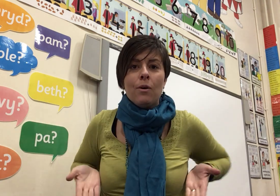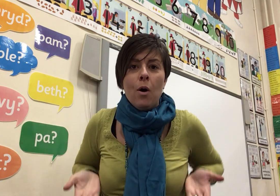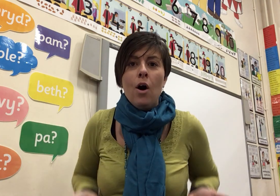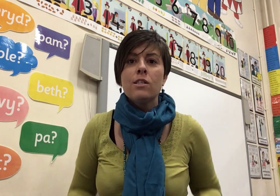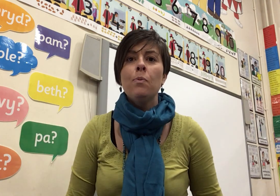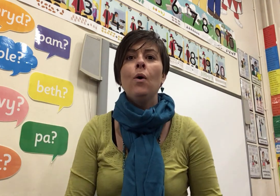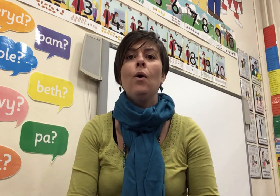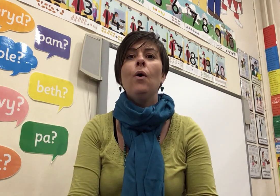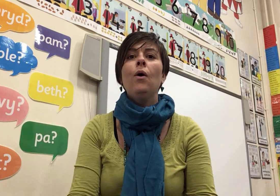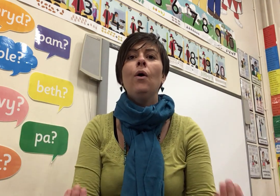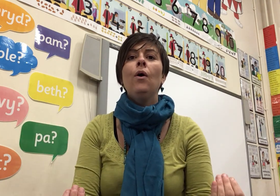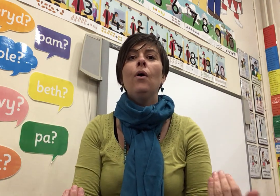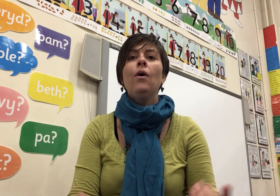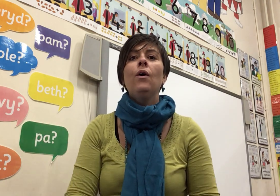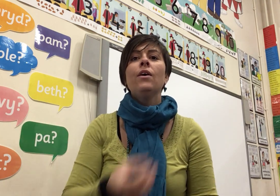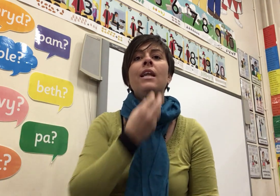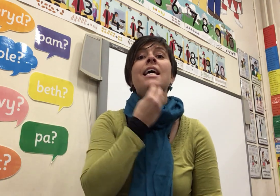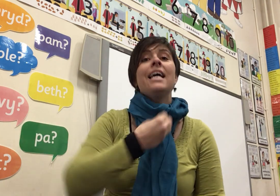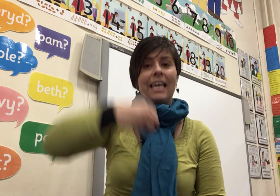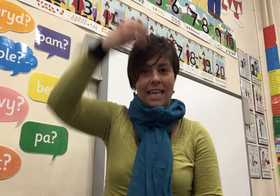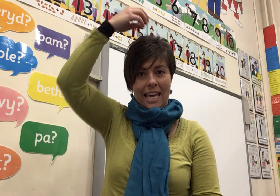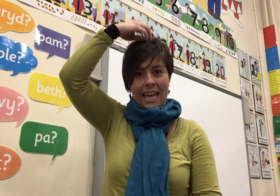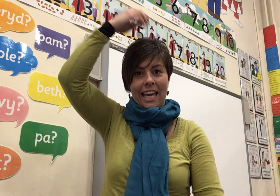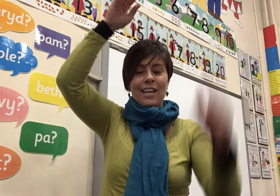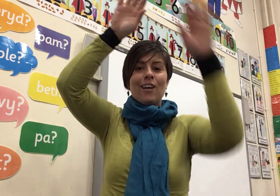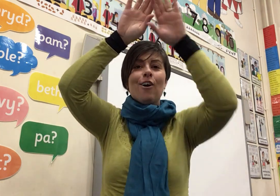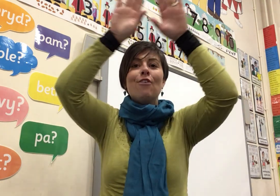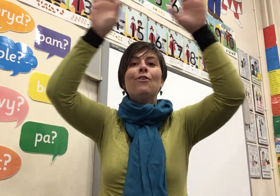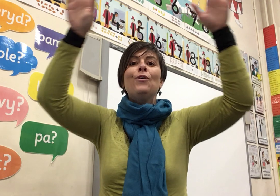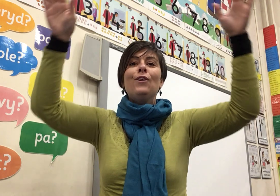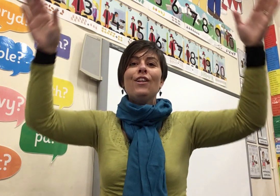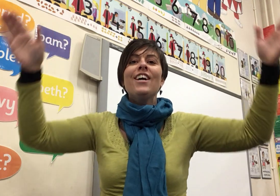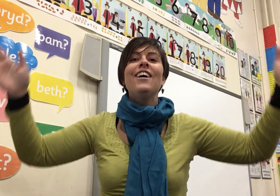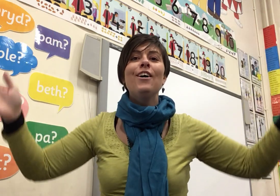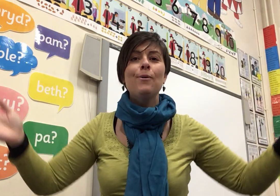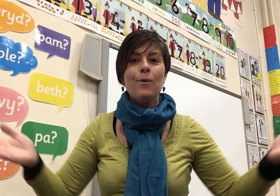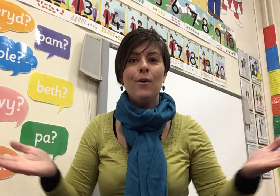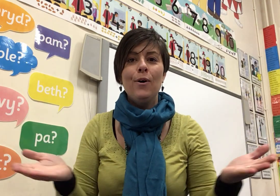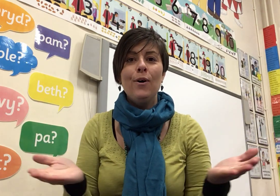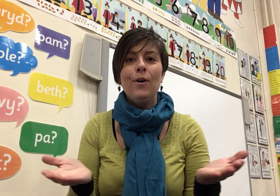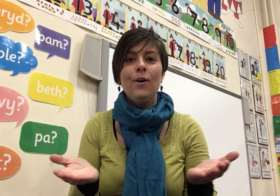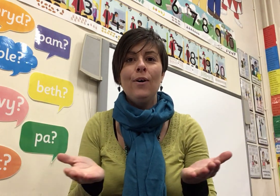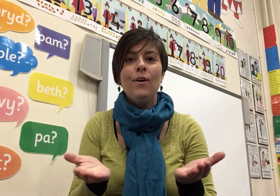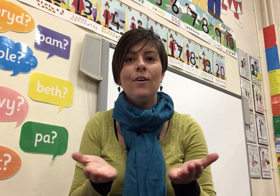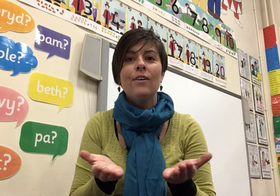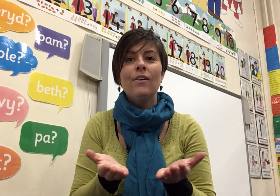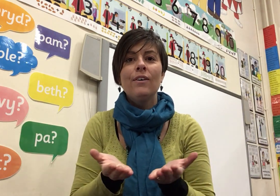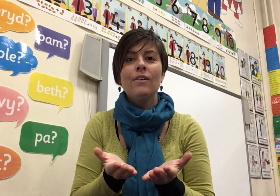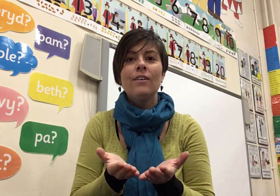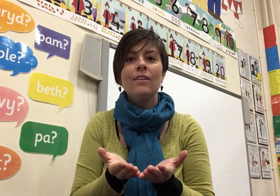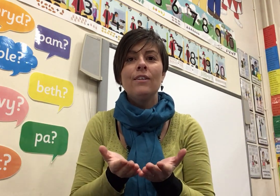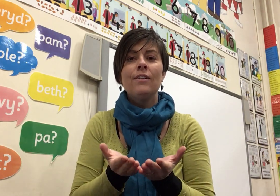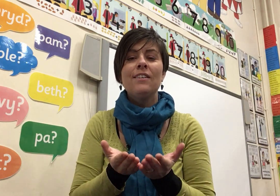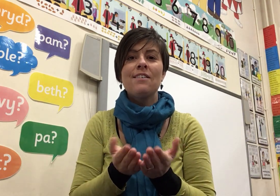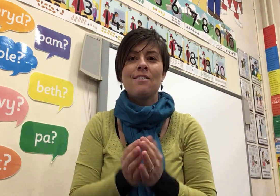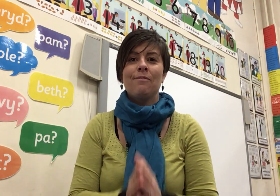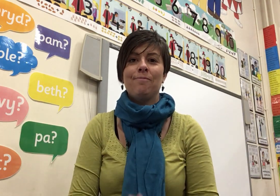was born King of all the world King